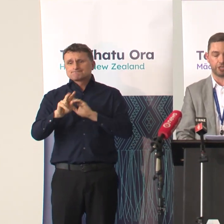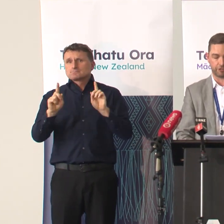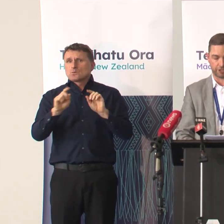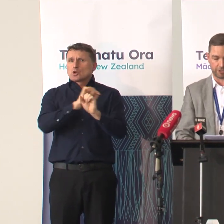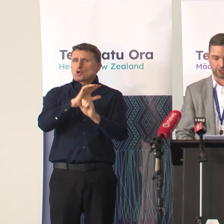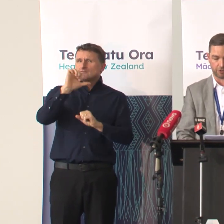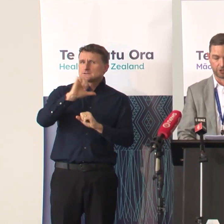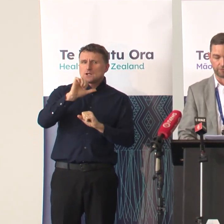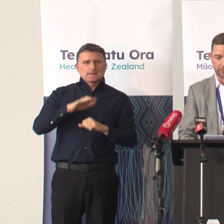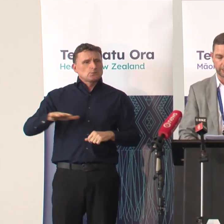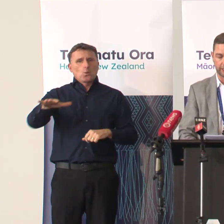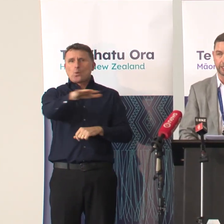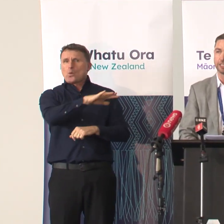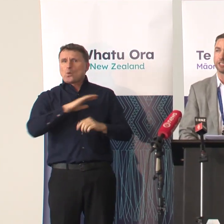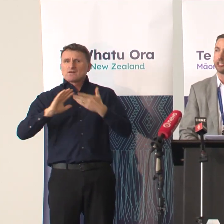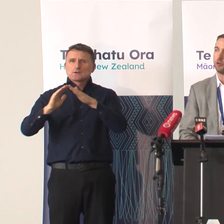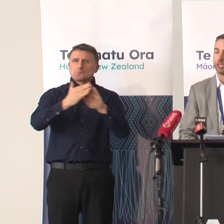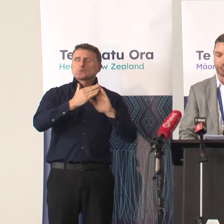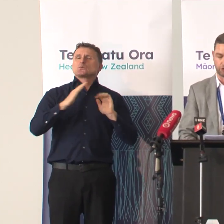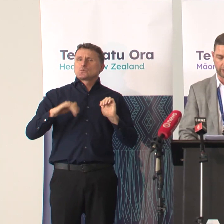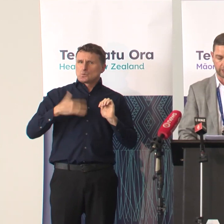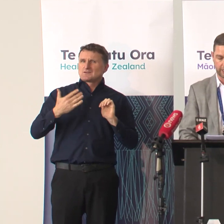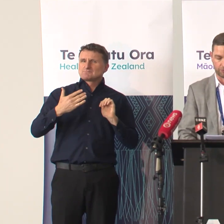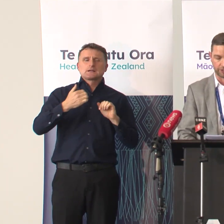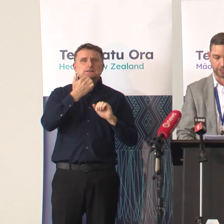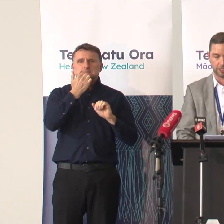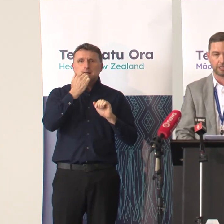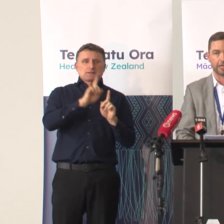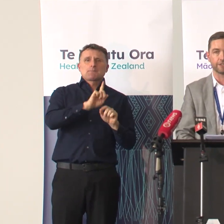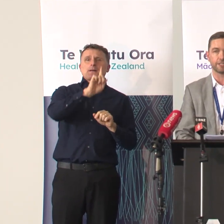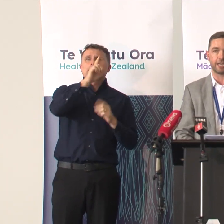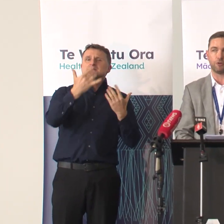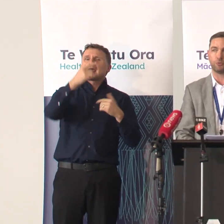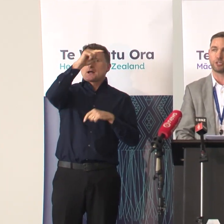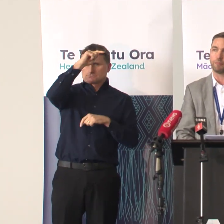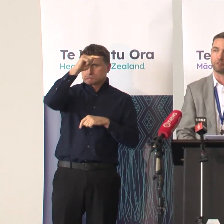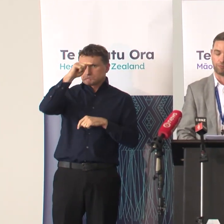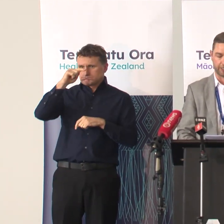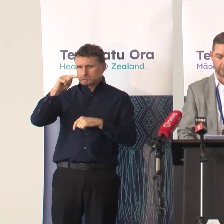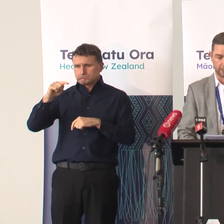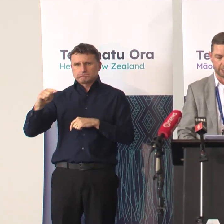immunity transmission of COVID-19 is continuing to trend downwards and this is now